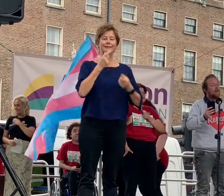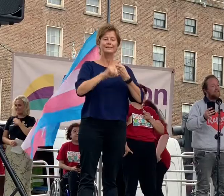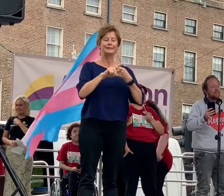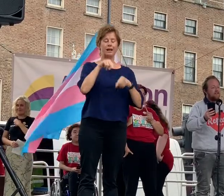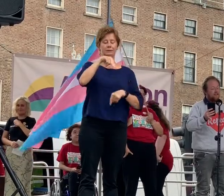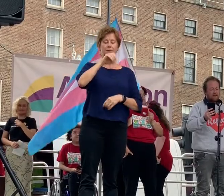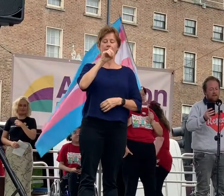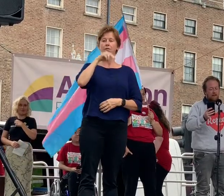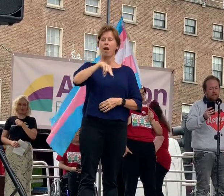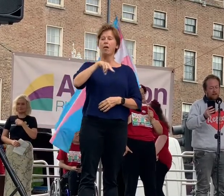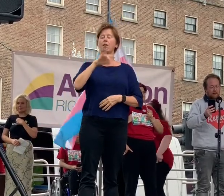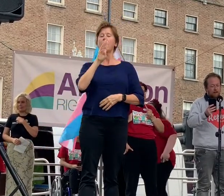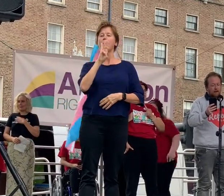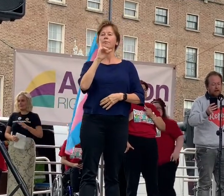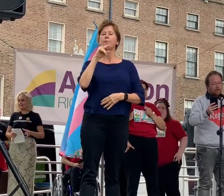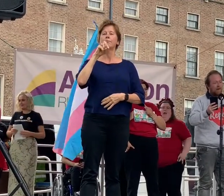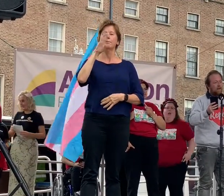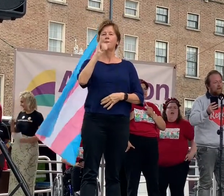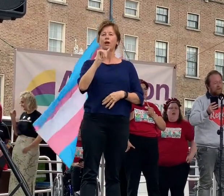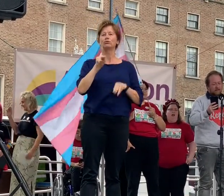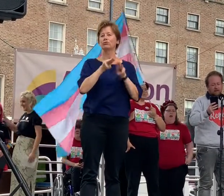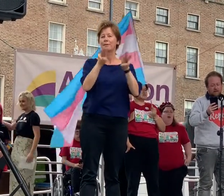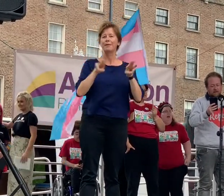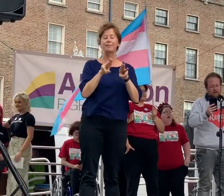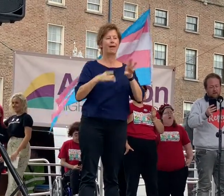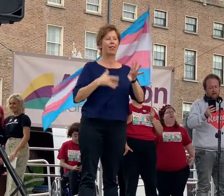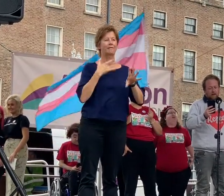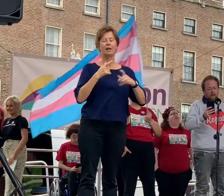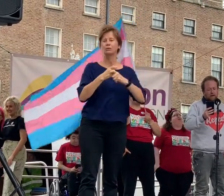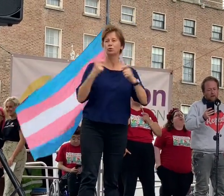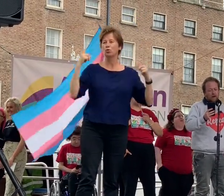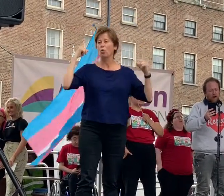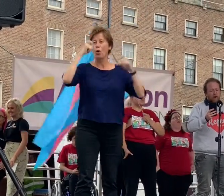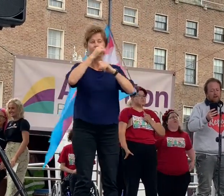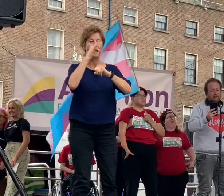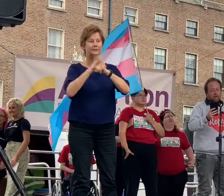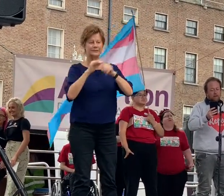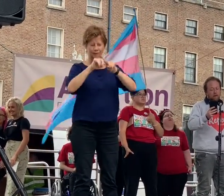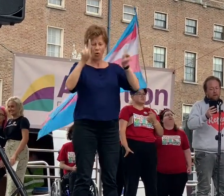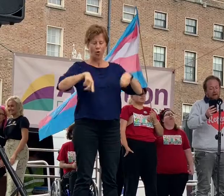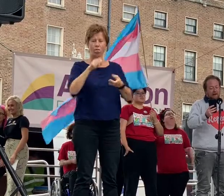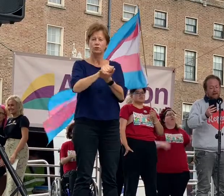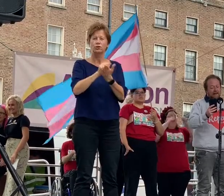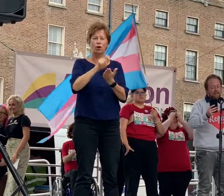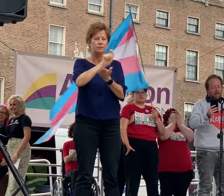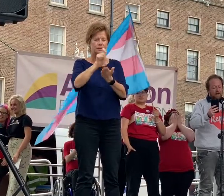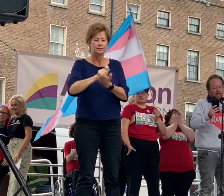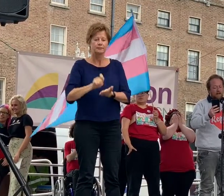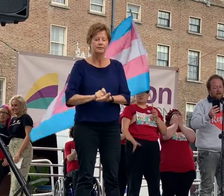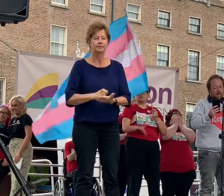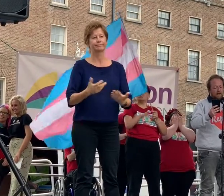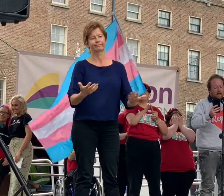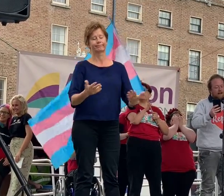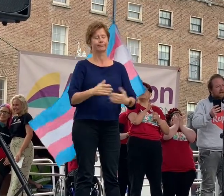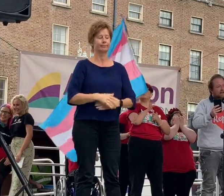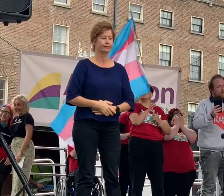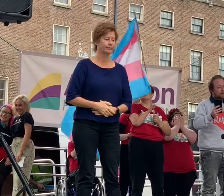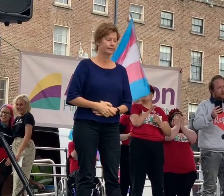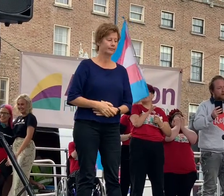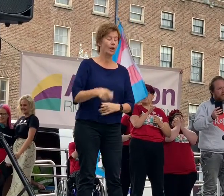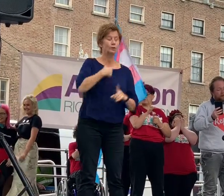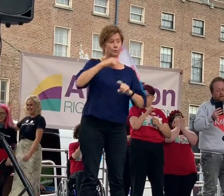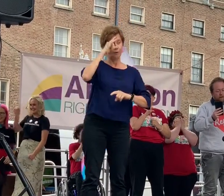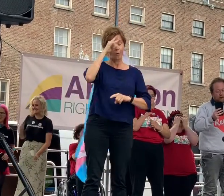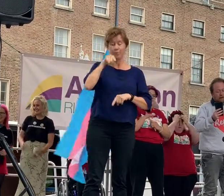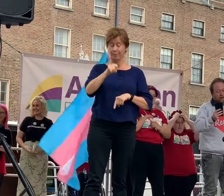complicated to include in their campaign documents. We hoped that they would be like Yes Equality and at least